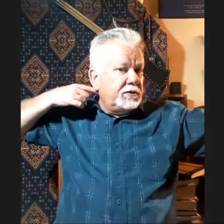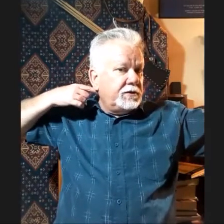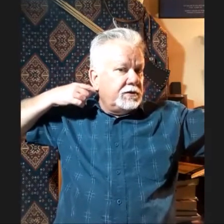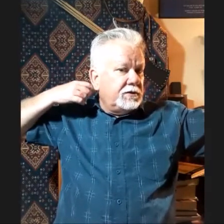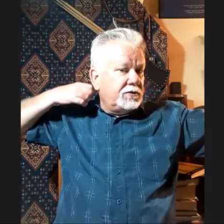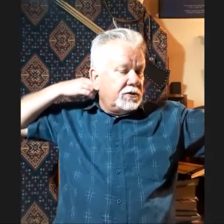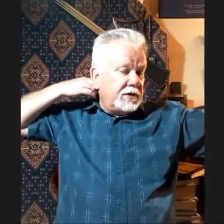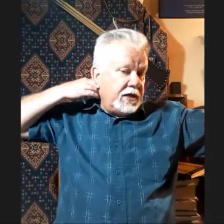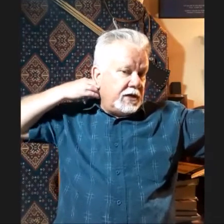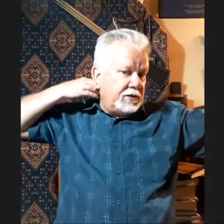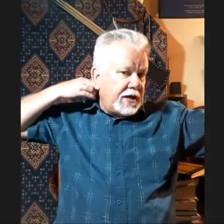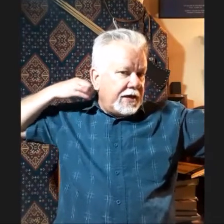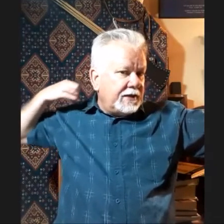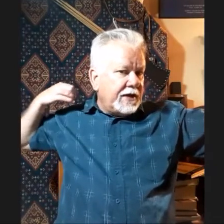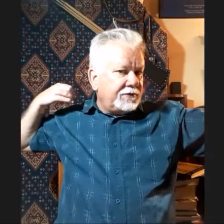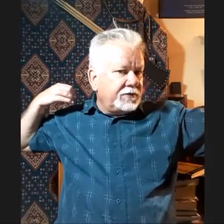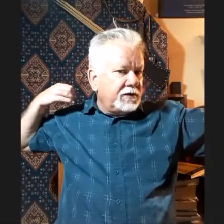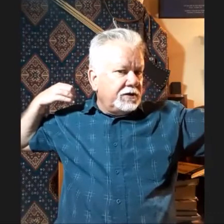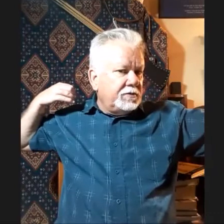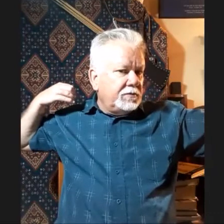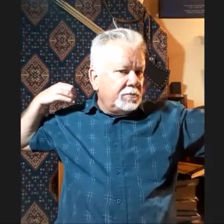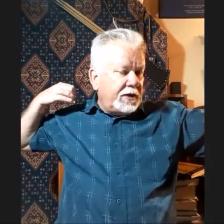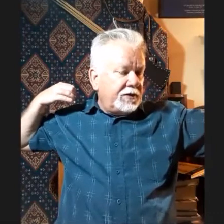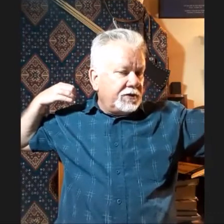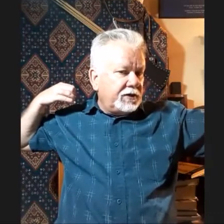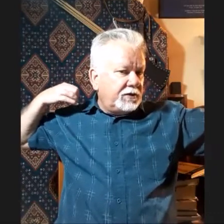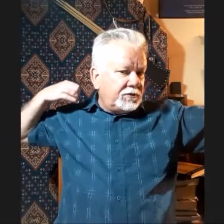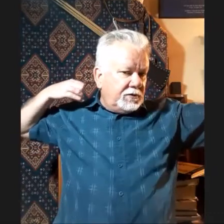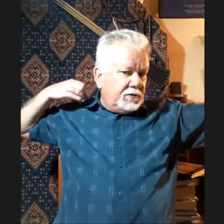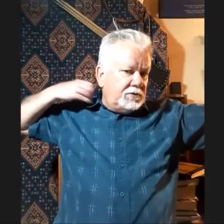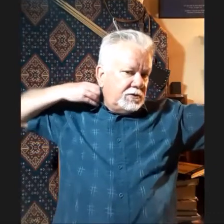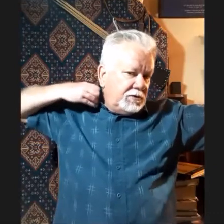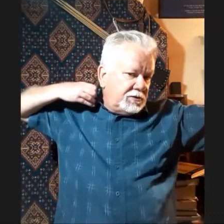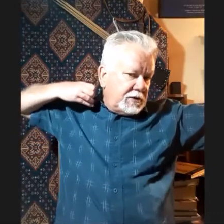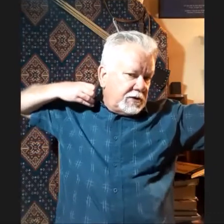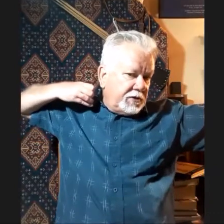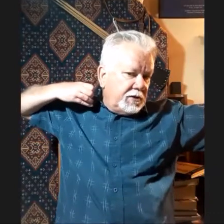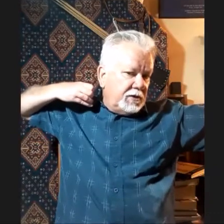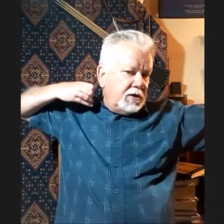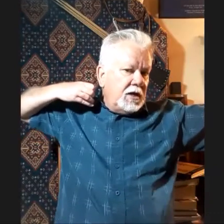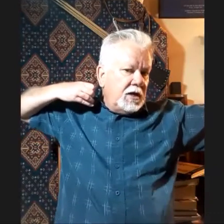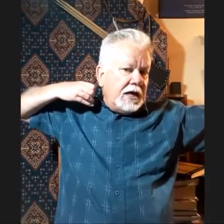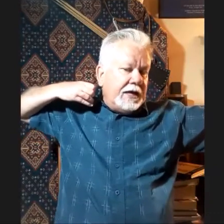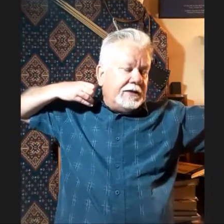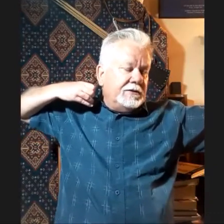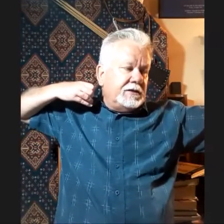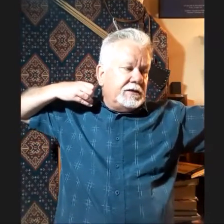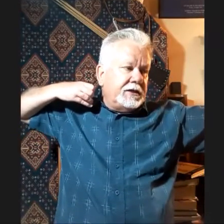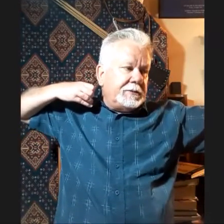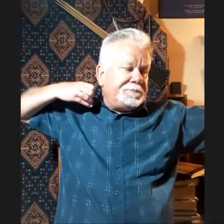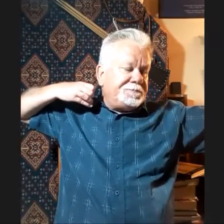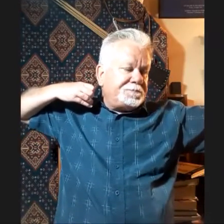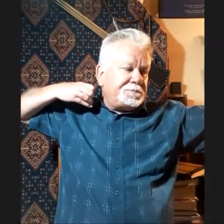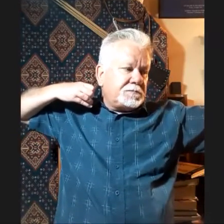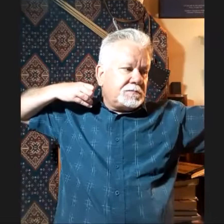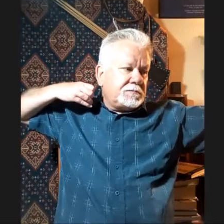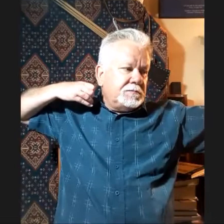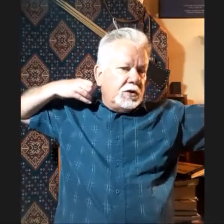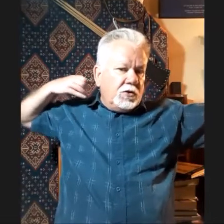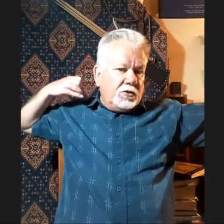Yeah. So that the hand, it hasn't cleared the back of the neck. It's up there. And the longest